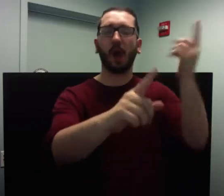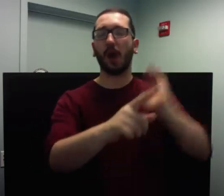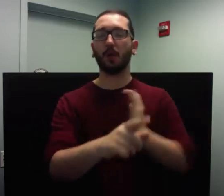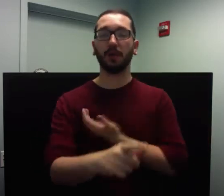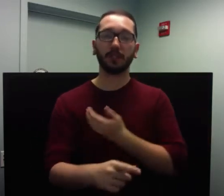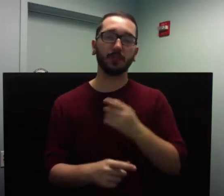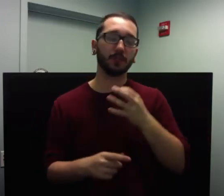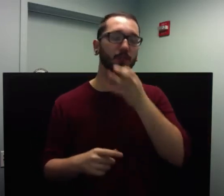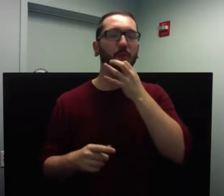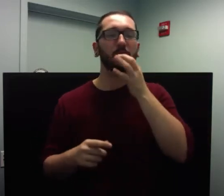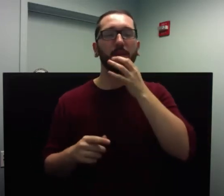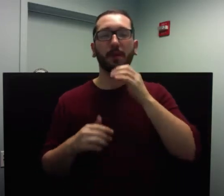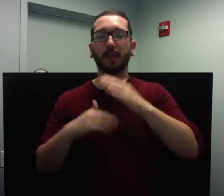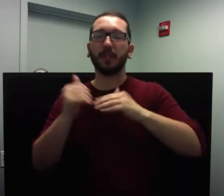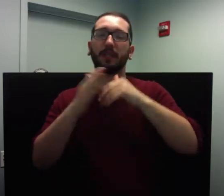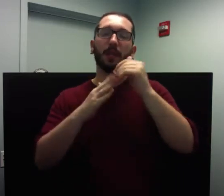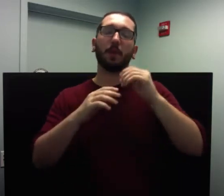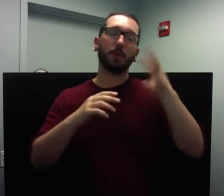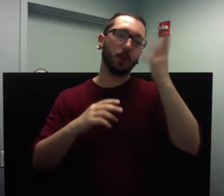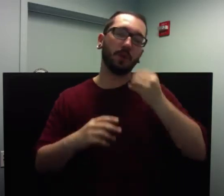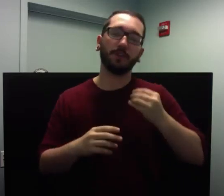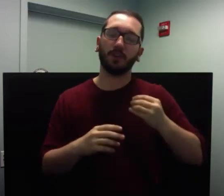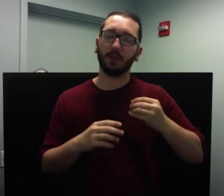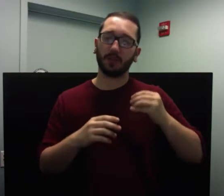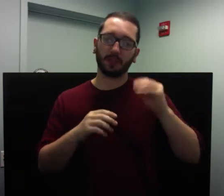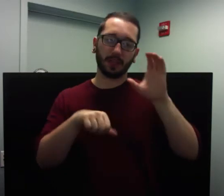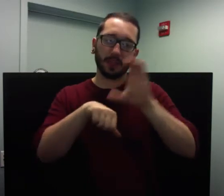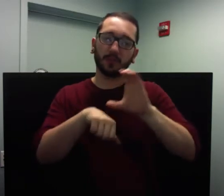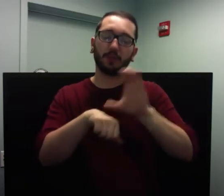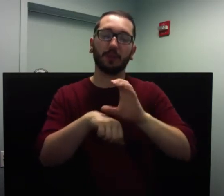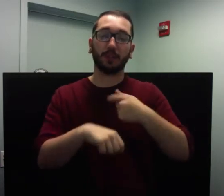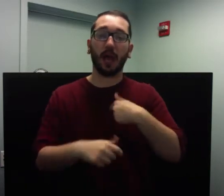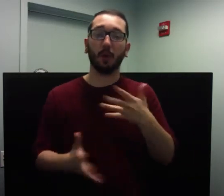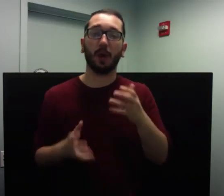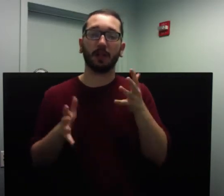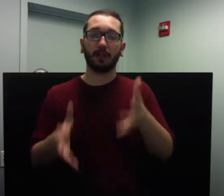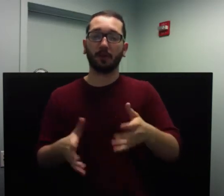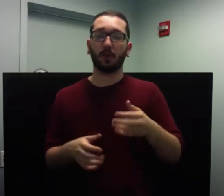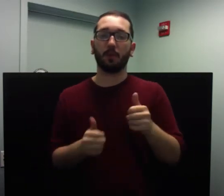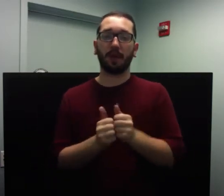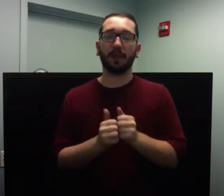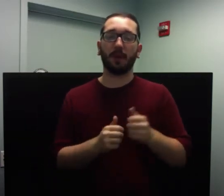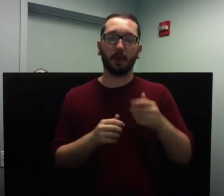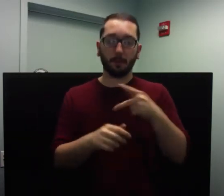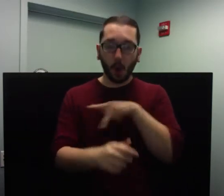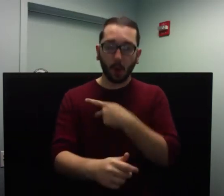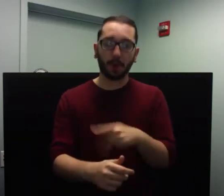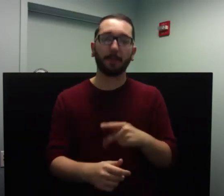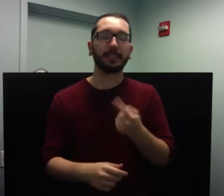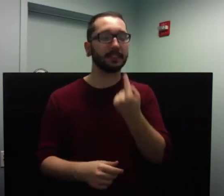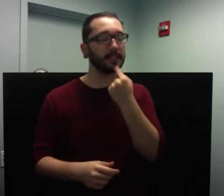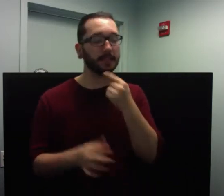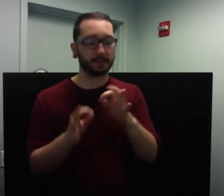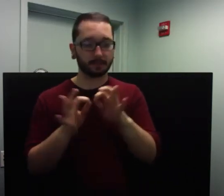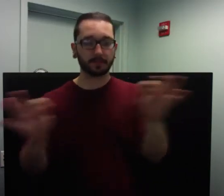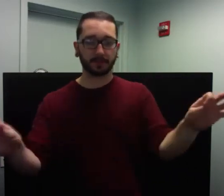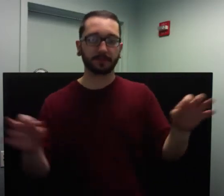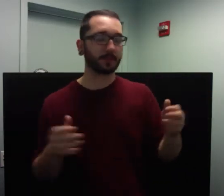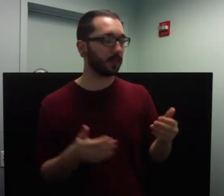I'd like to leave you with a poem that says, Come to the edge, he said.